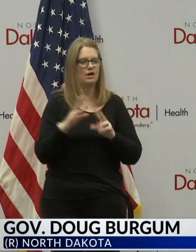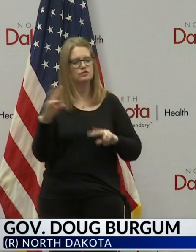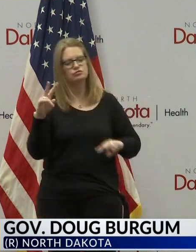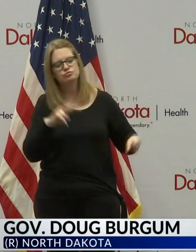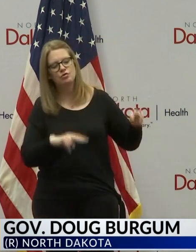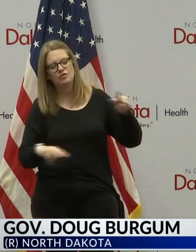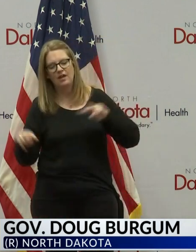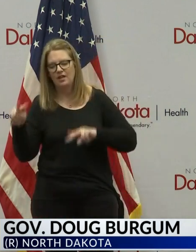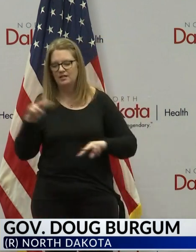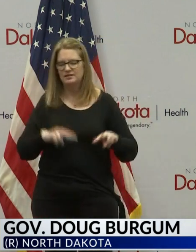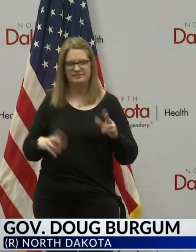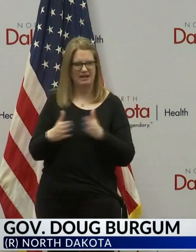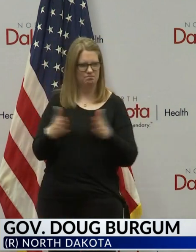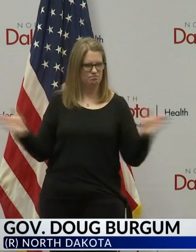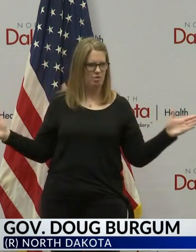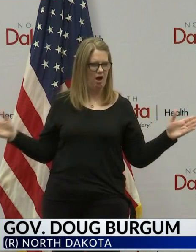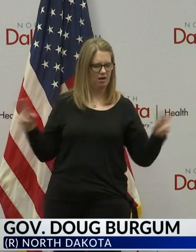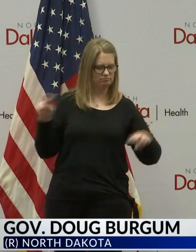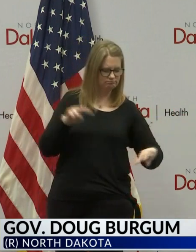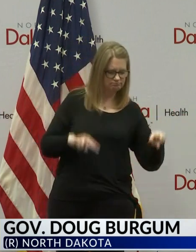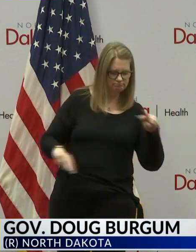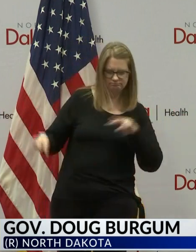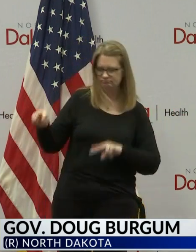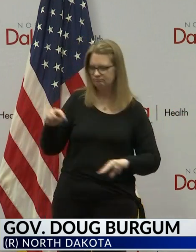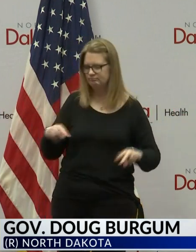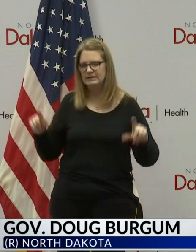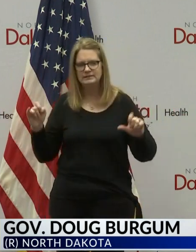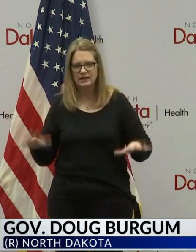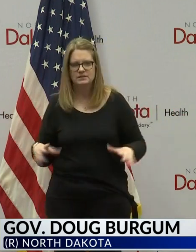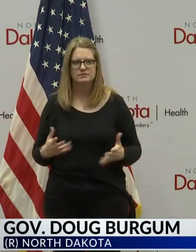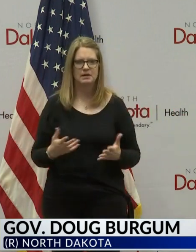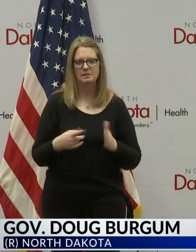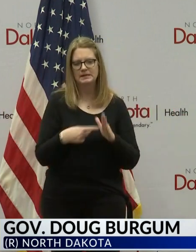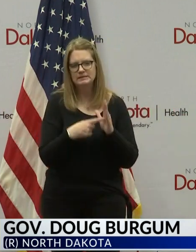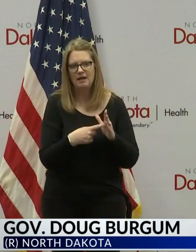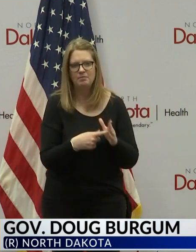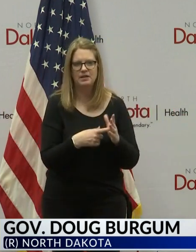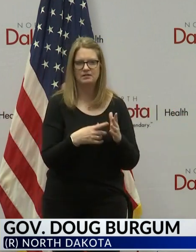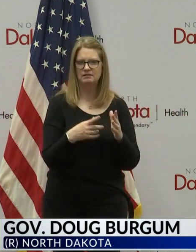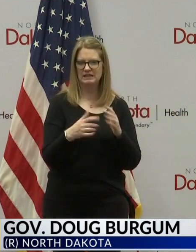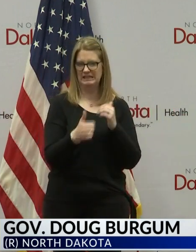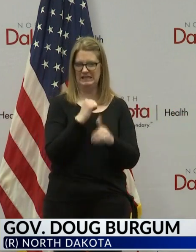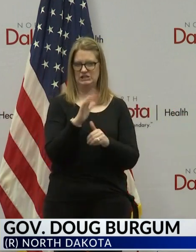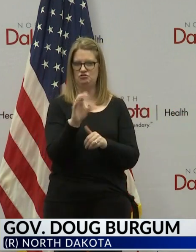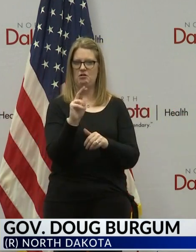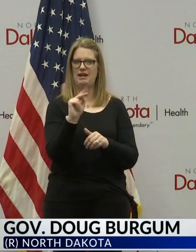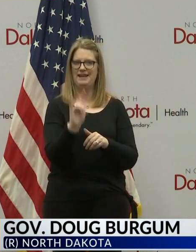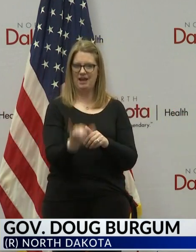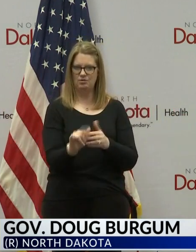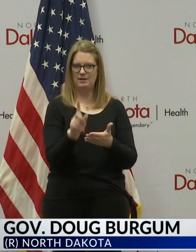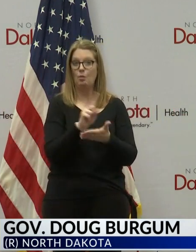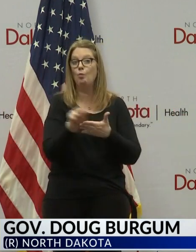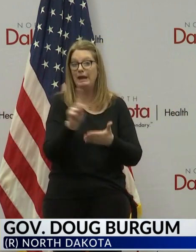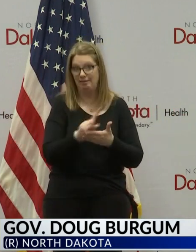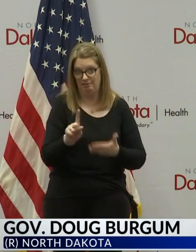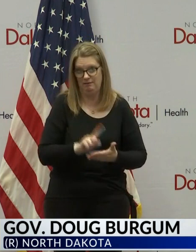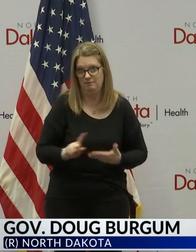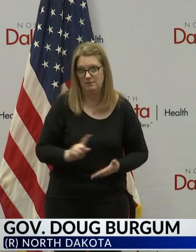testing more broadly across the whole state, where we might be doing a sampling of testing in every county every week,